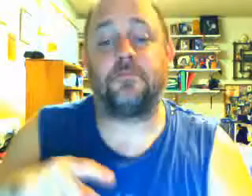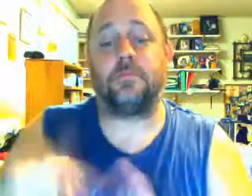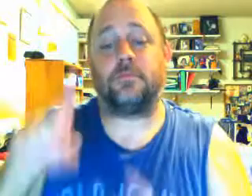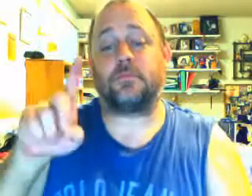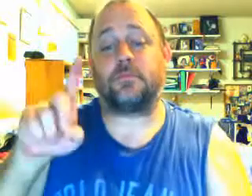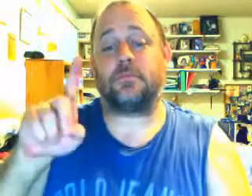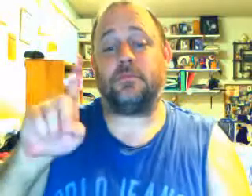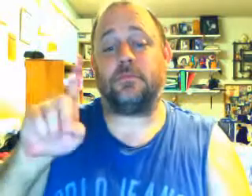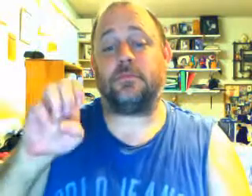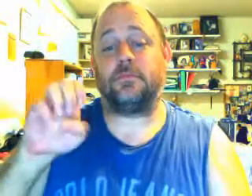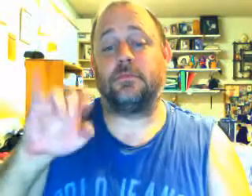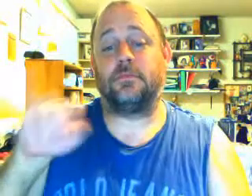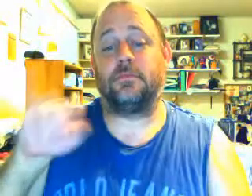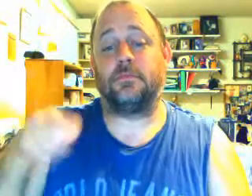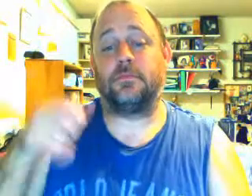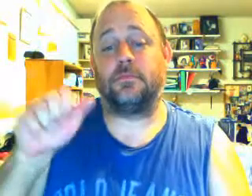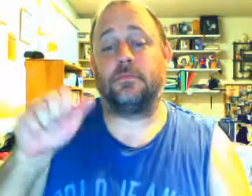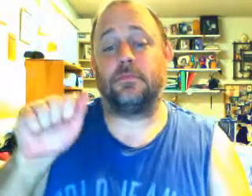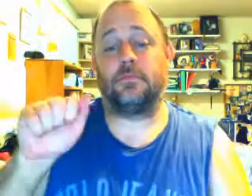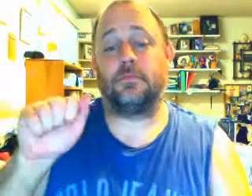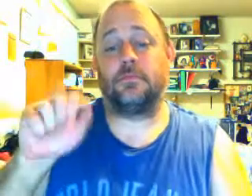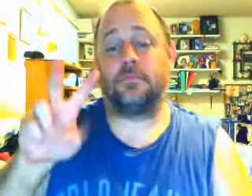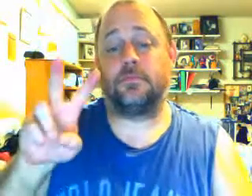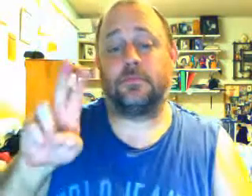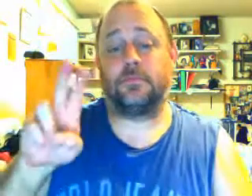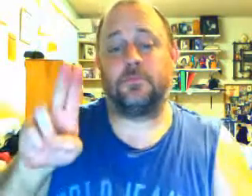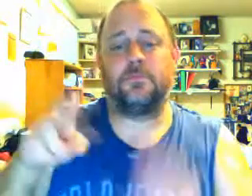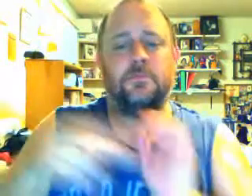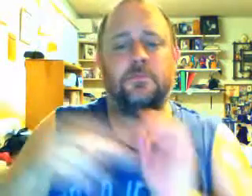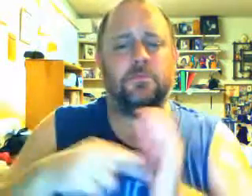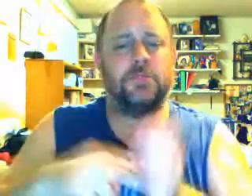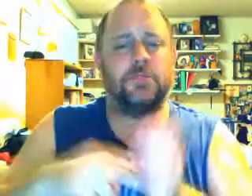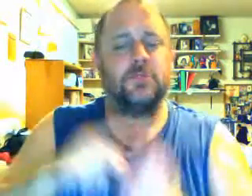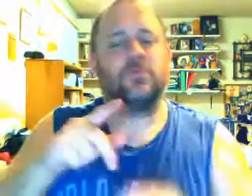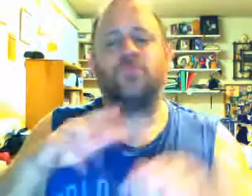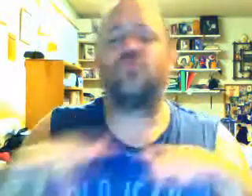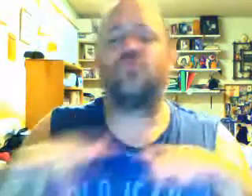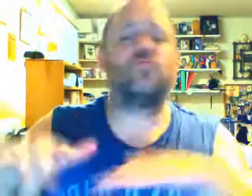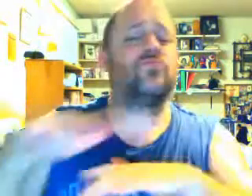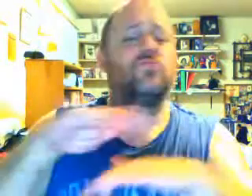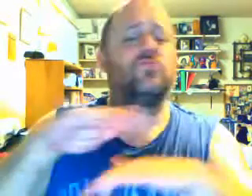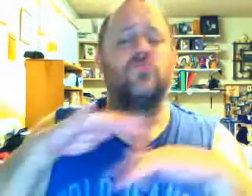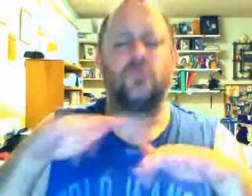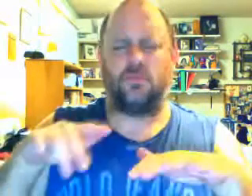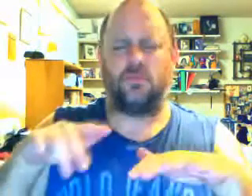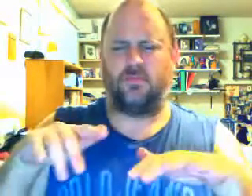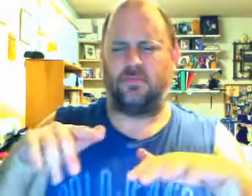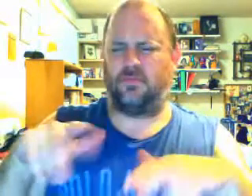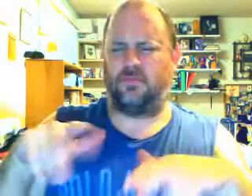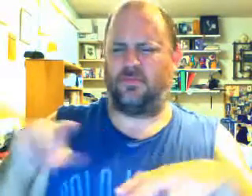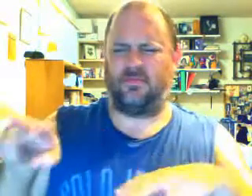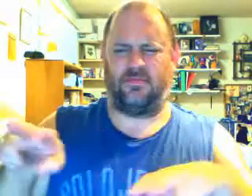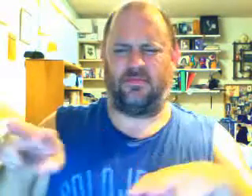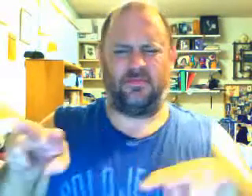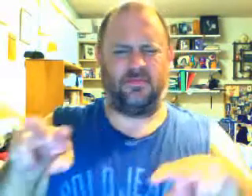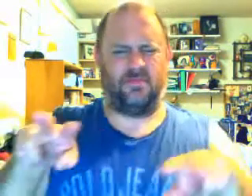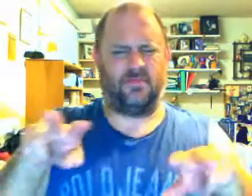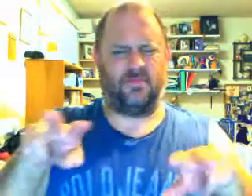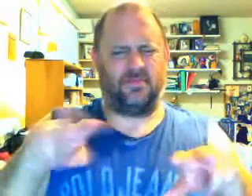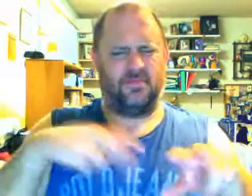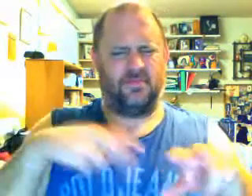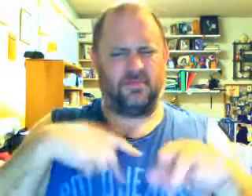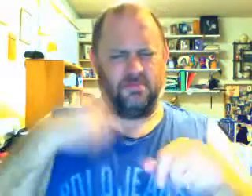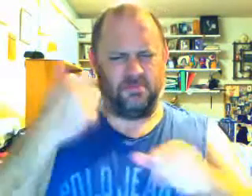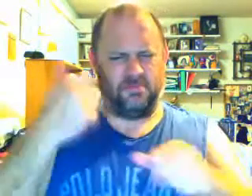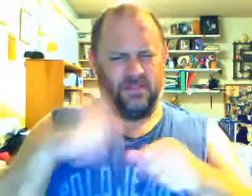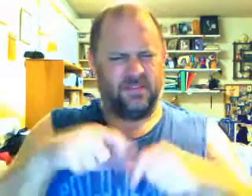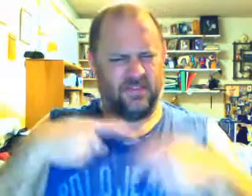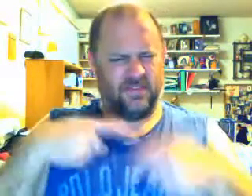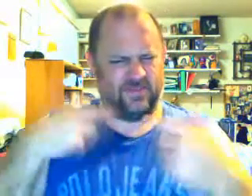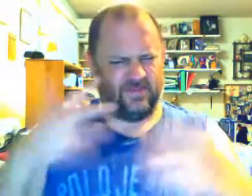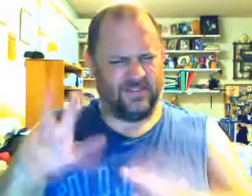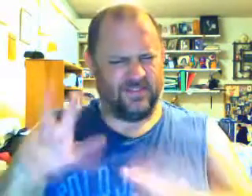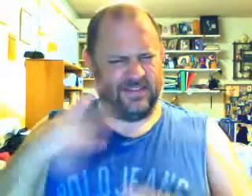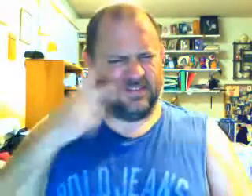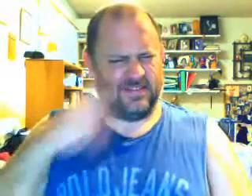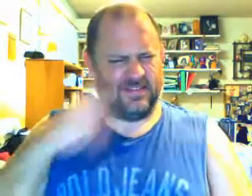we can act this way. It's the ultimate fantasy that, you know what, you don't know about this about me, but I have this secret ability that